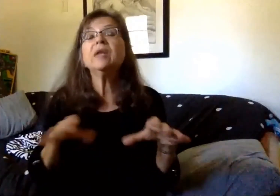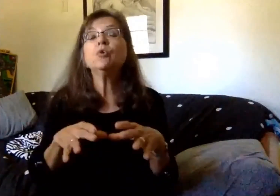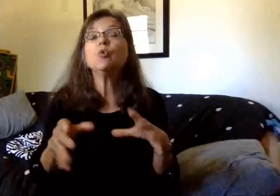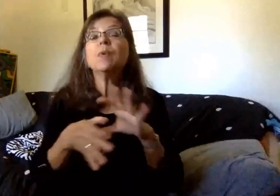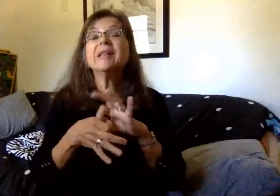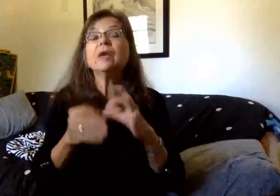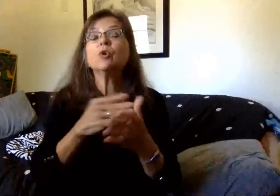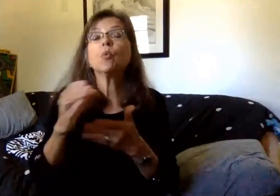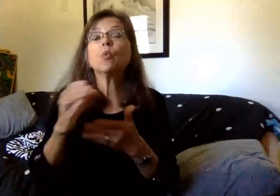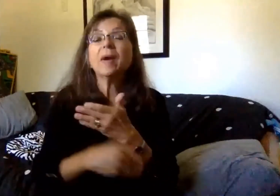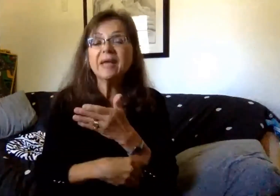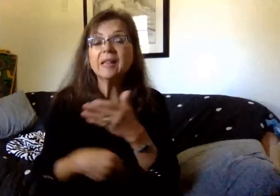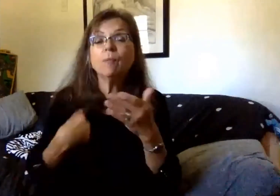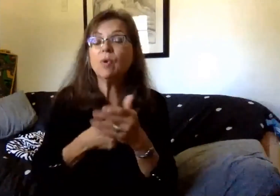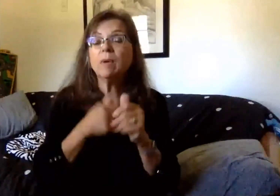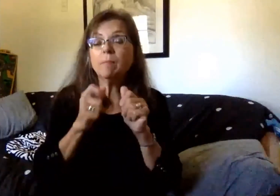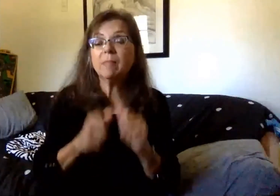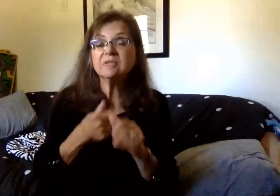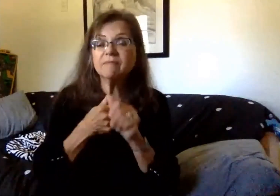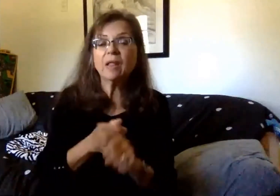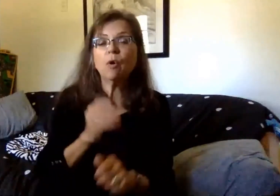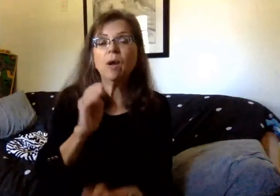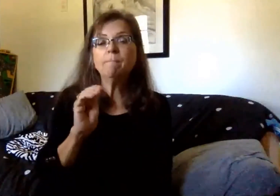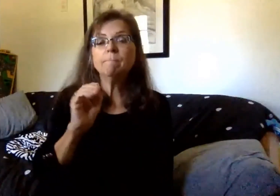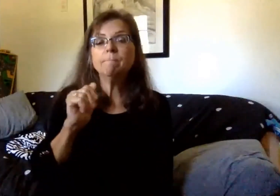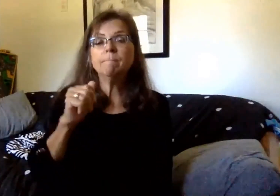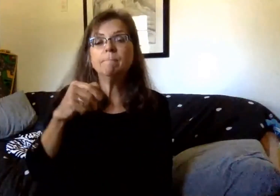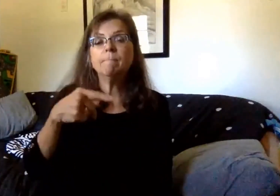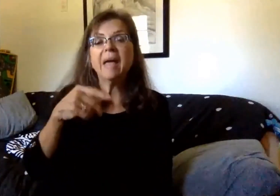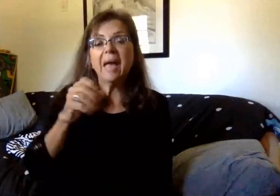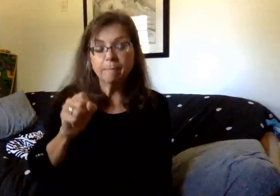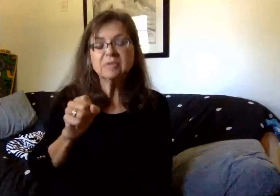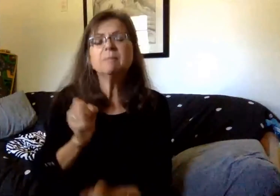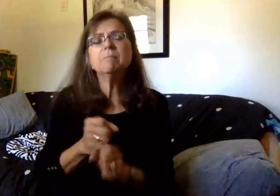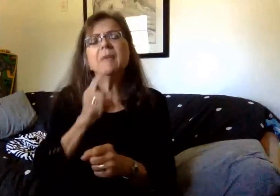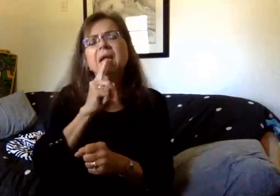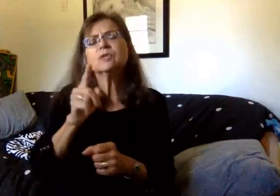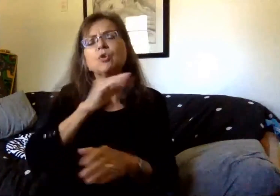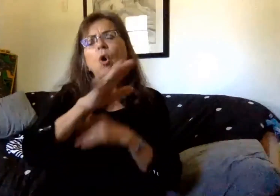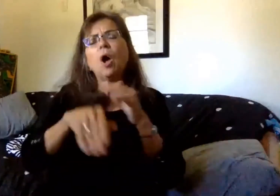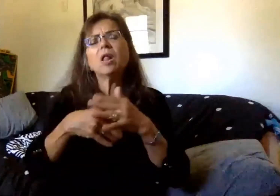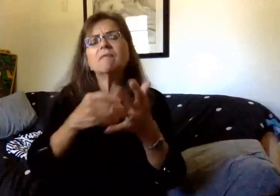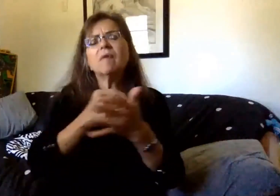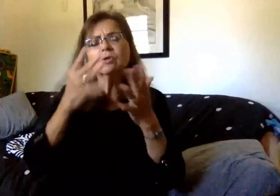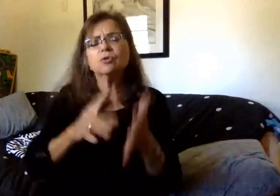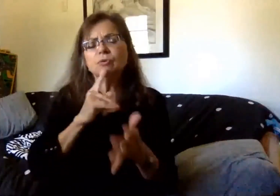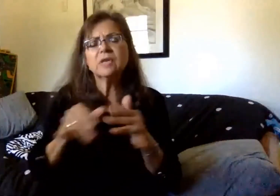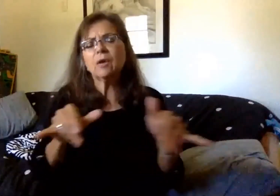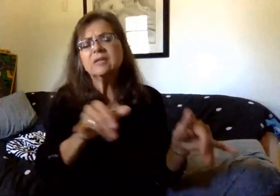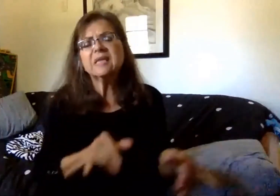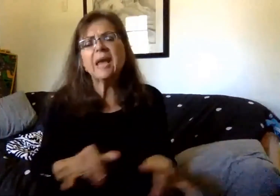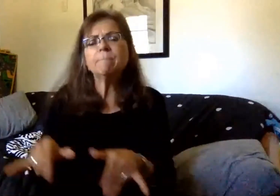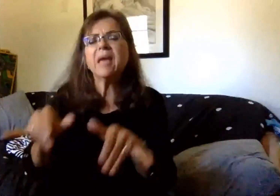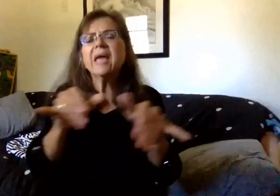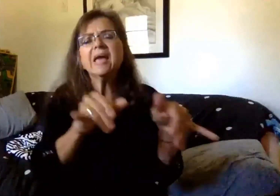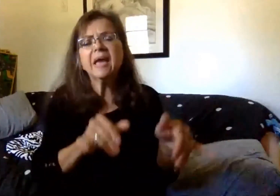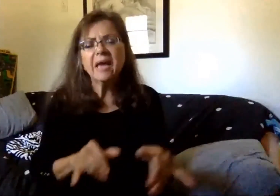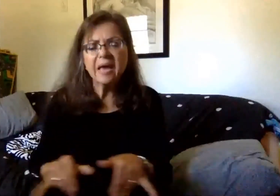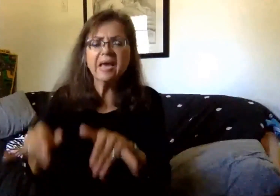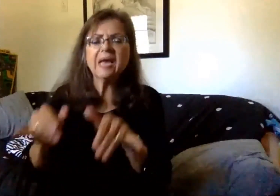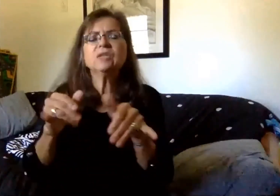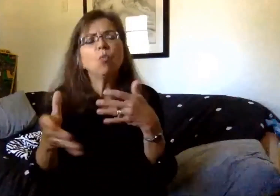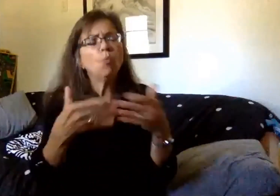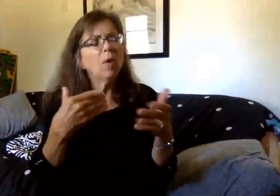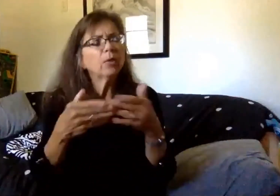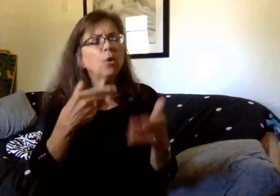we have to adhere to maps in order to ensure that all of our students are on the same page. So it doesn't matter if a student selects the hybrid